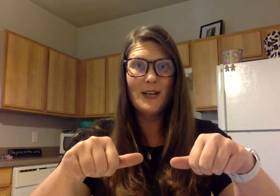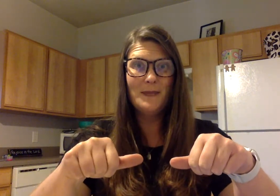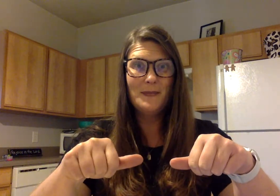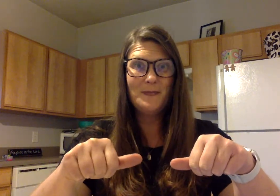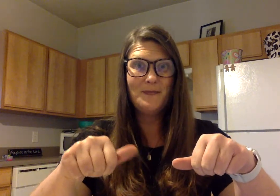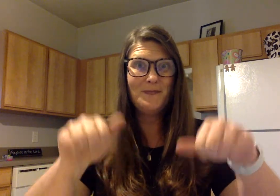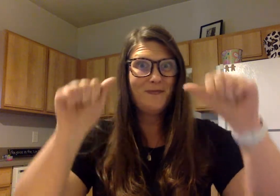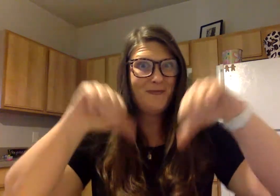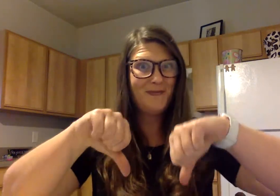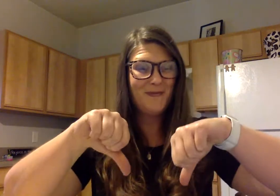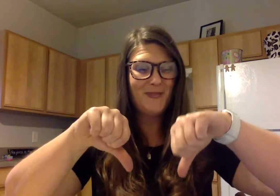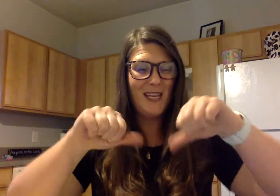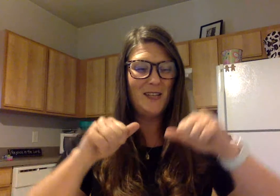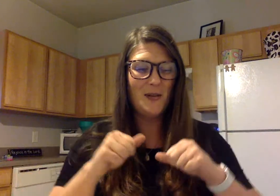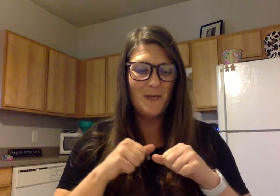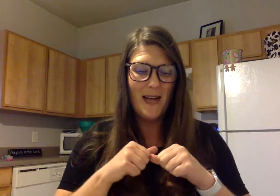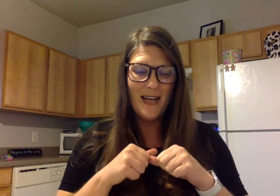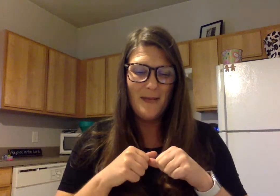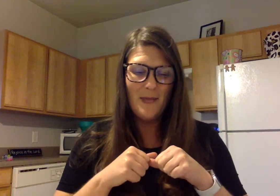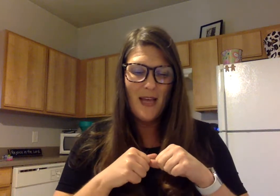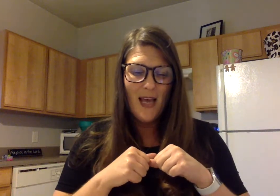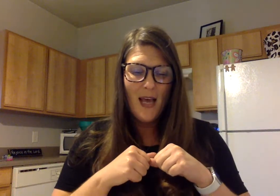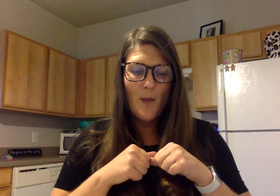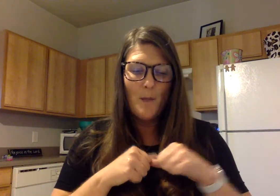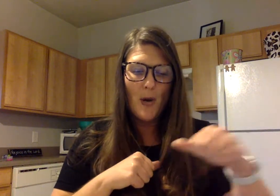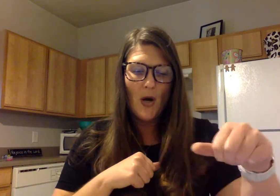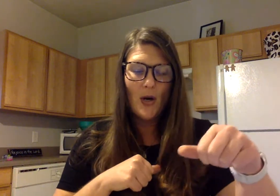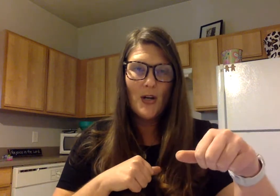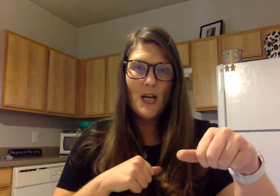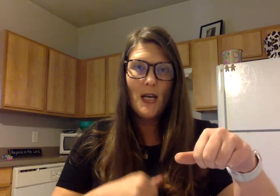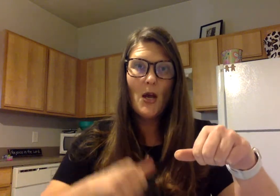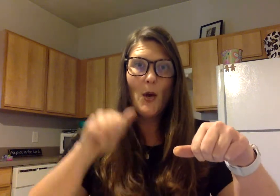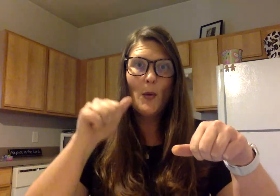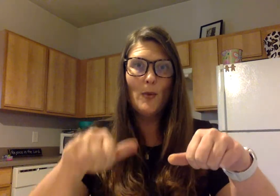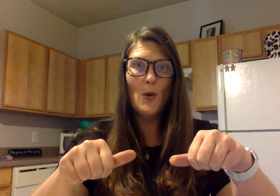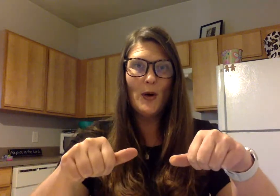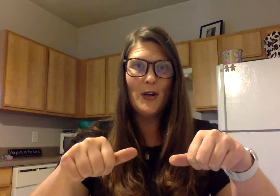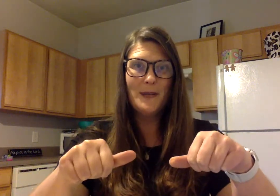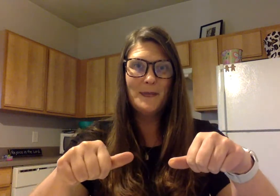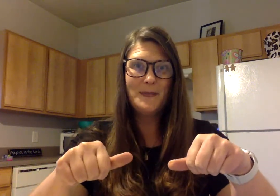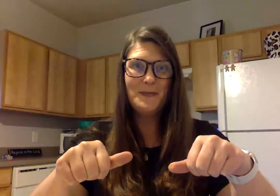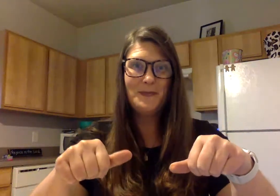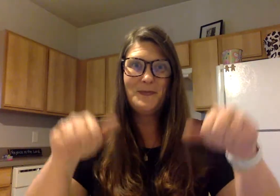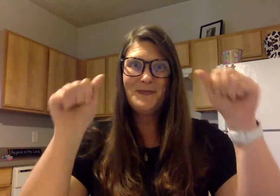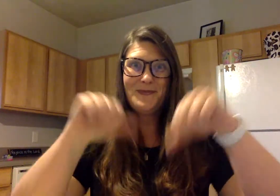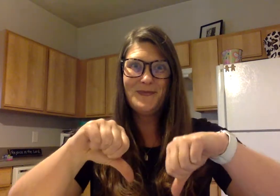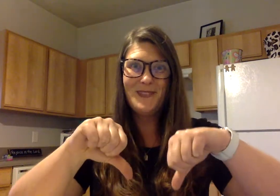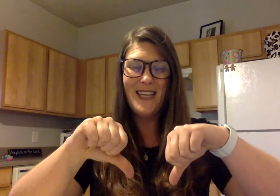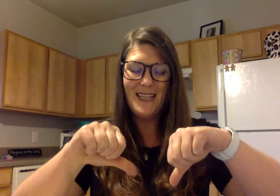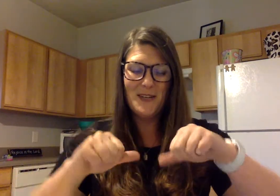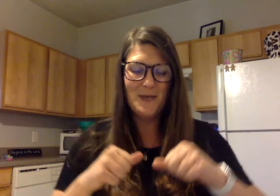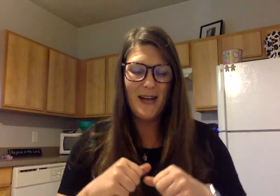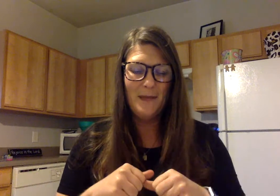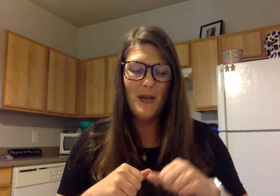they don't rhyme burn born they don't run